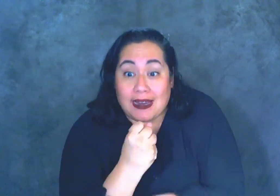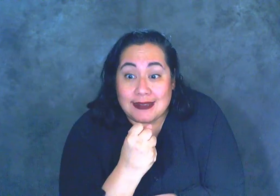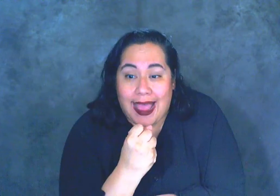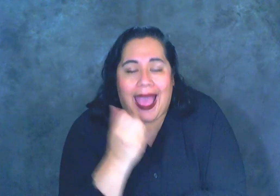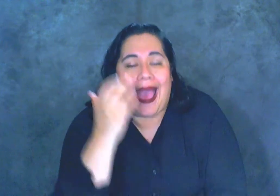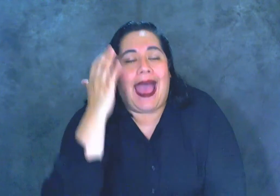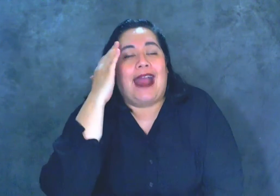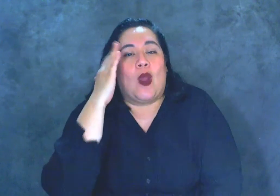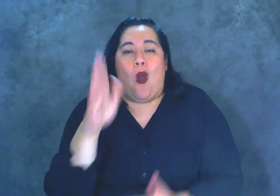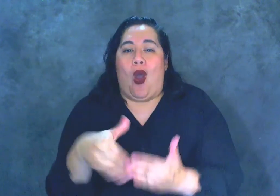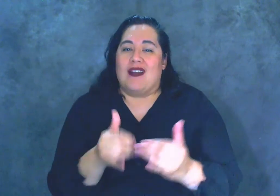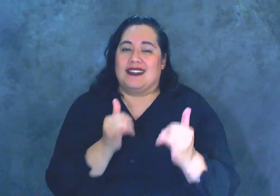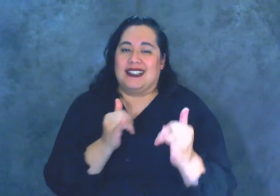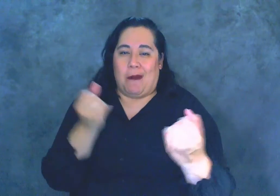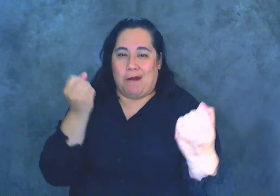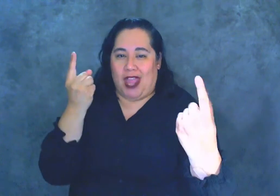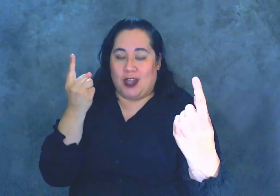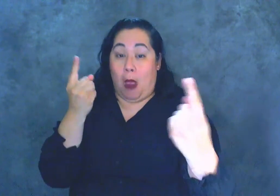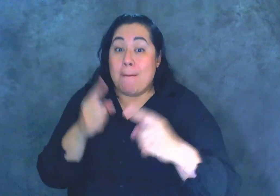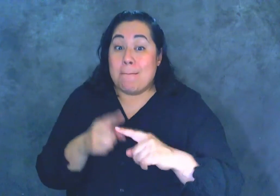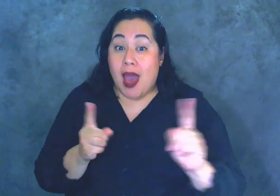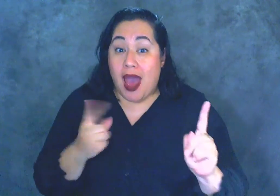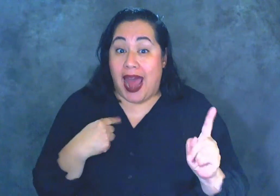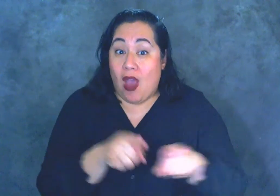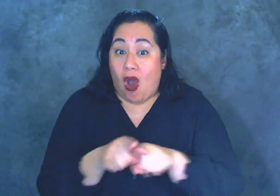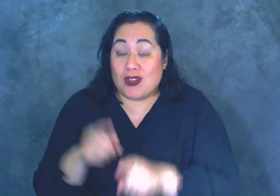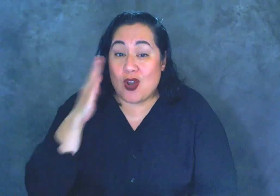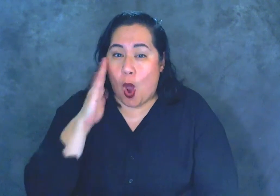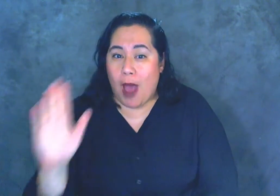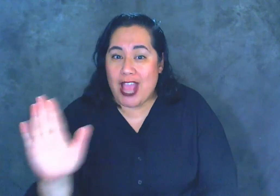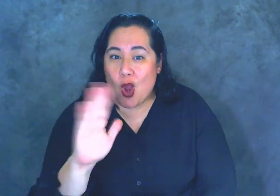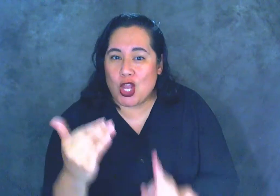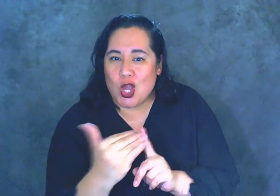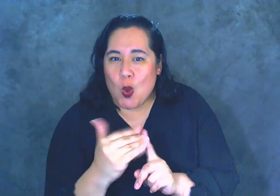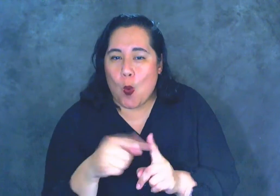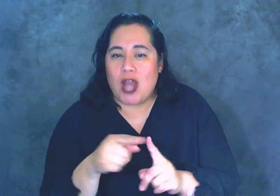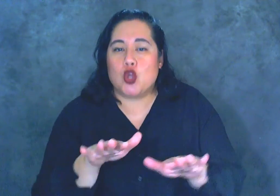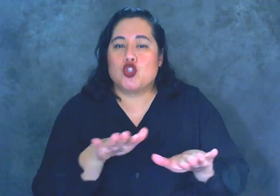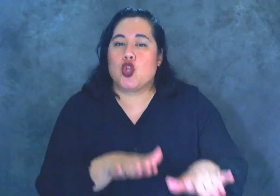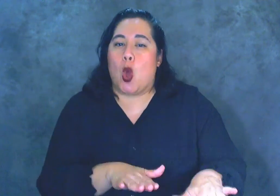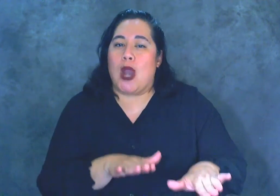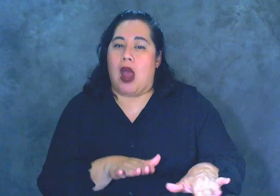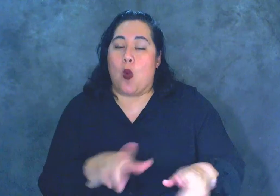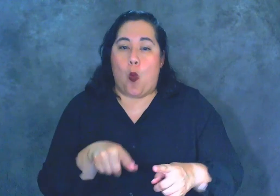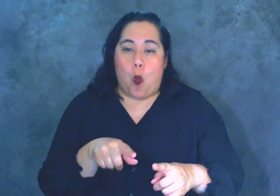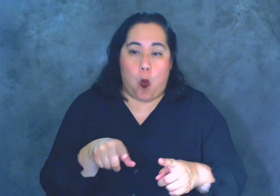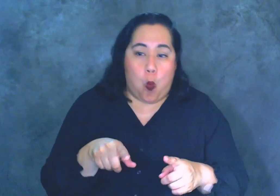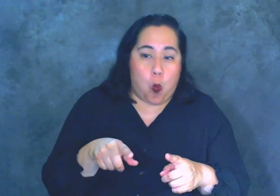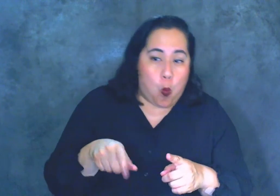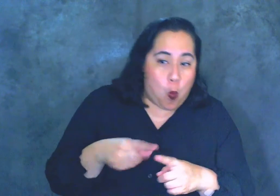we're all on the same page. But I also know by your cues when to slow down, when to repeat, maybe stop and see